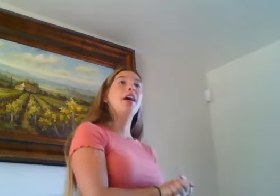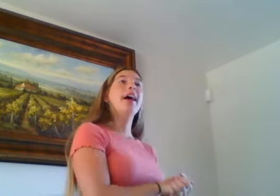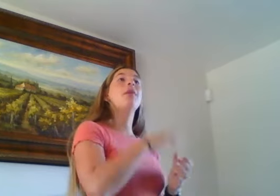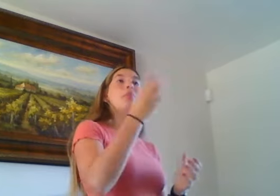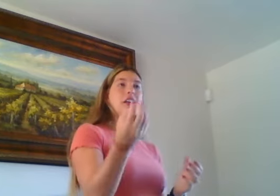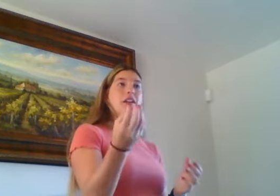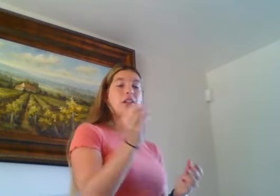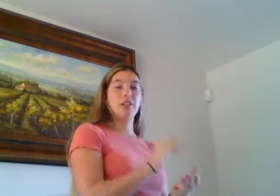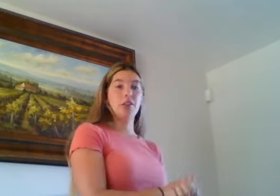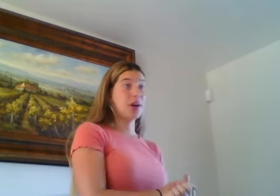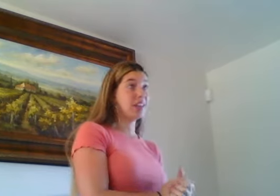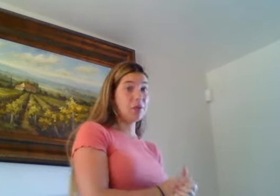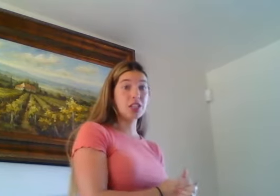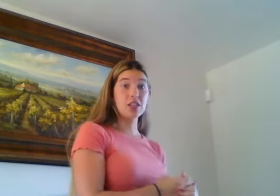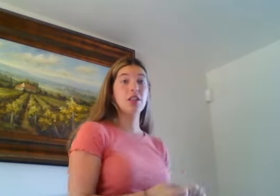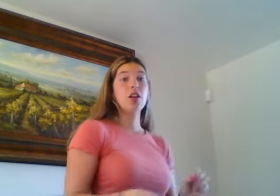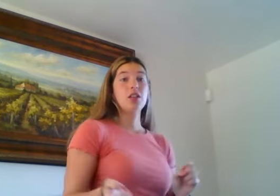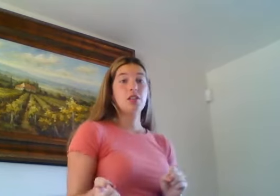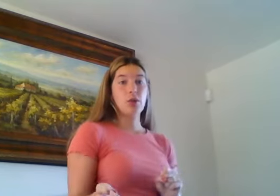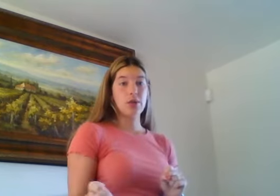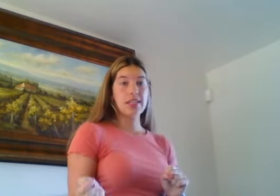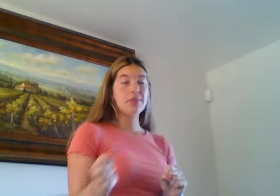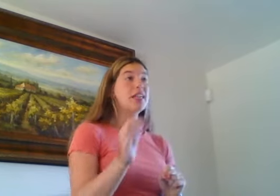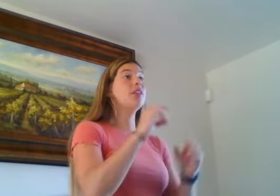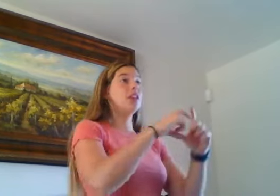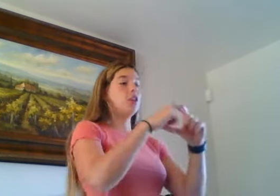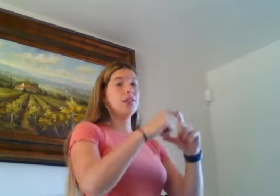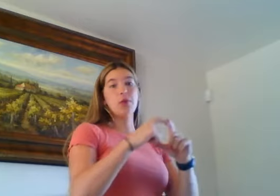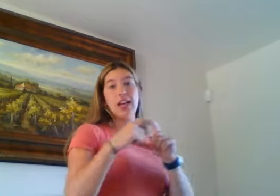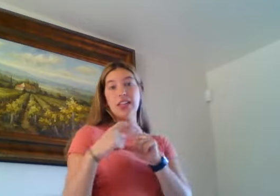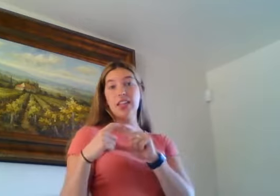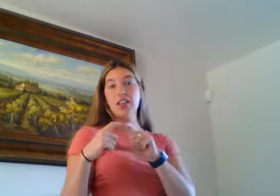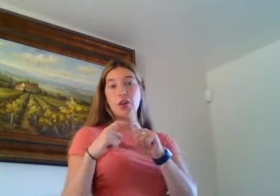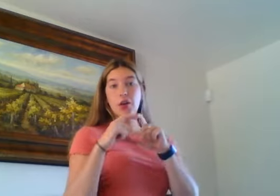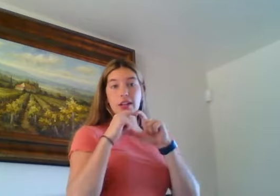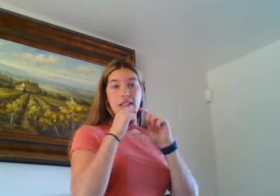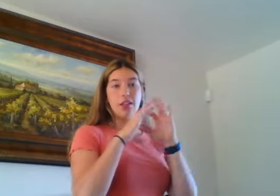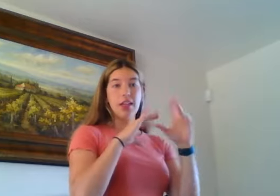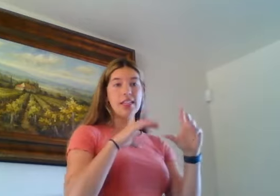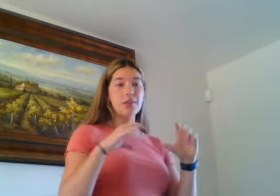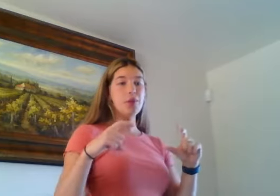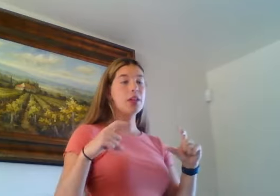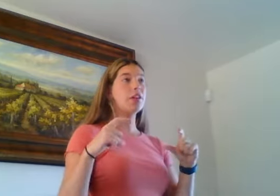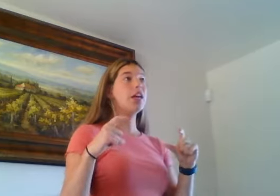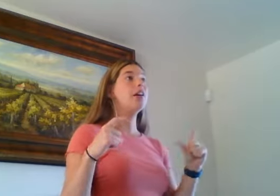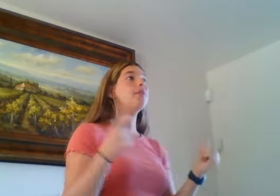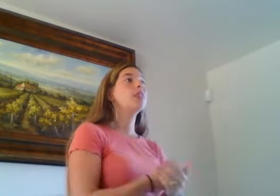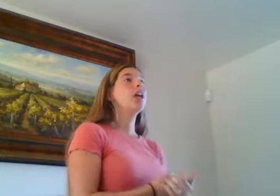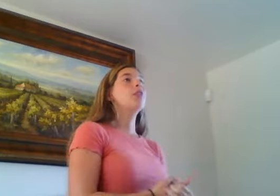Happy. Great, that was good. So same thing, you can write it in your little example area. And